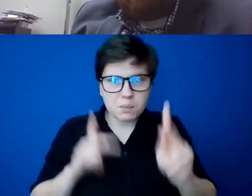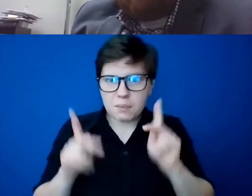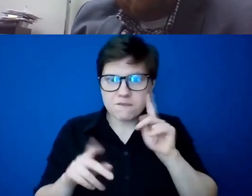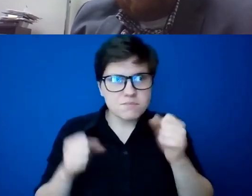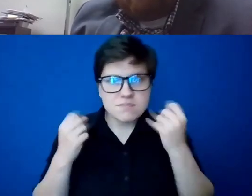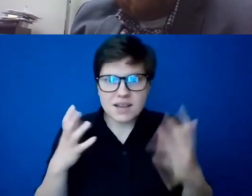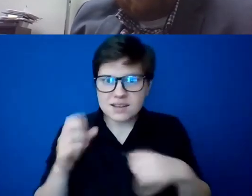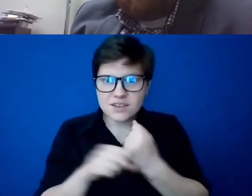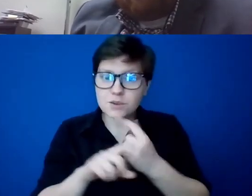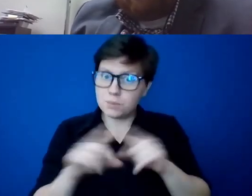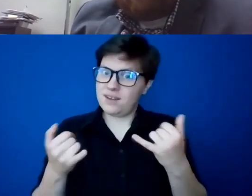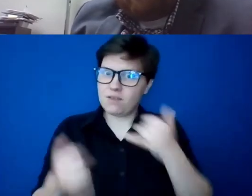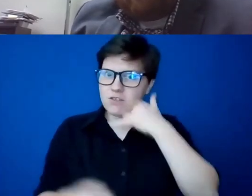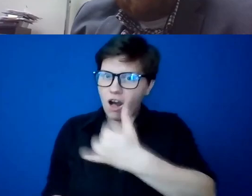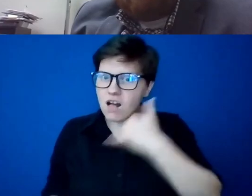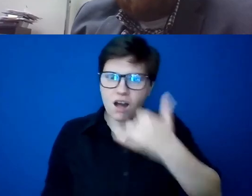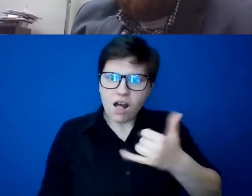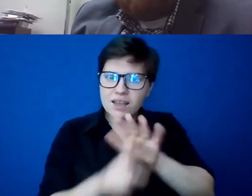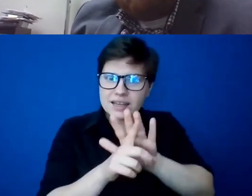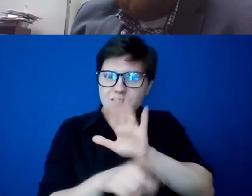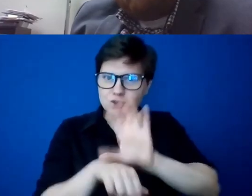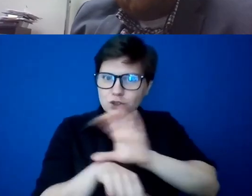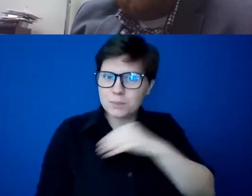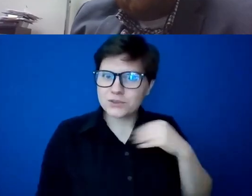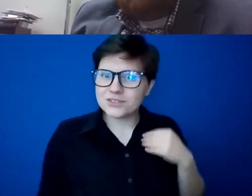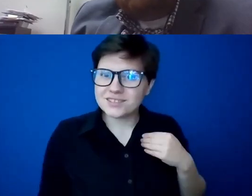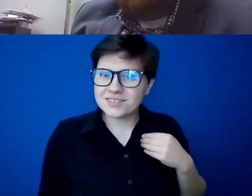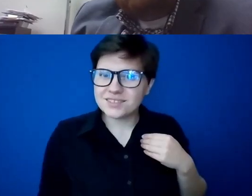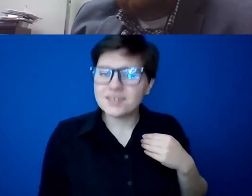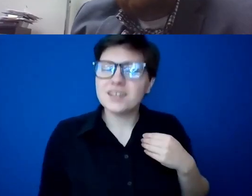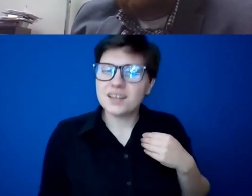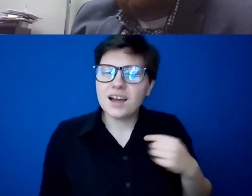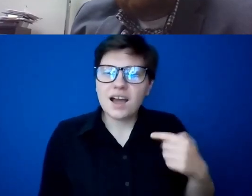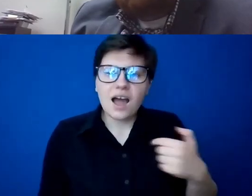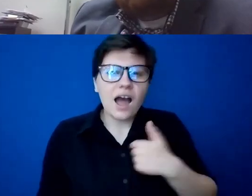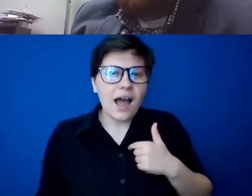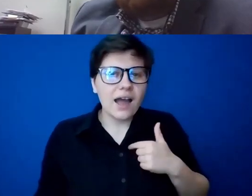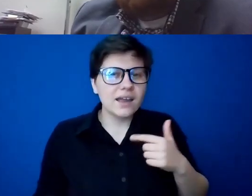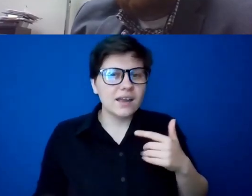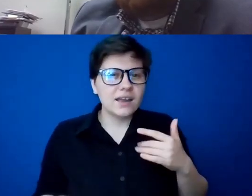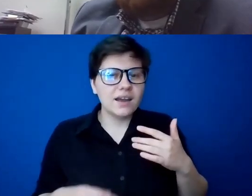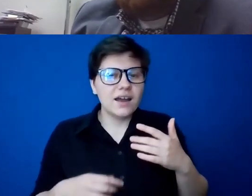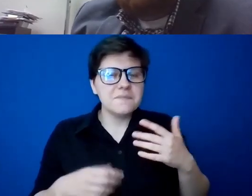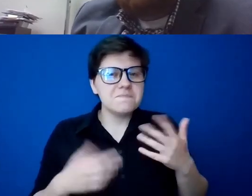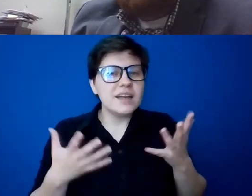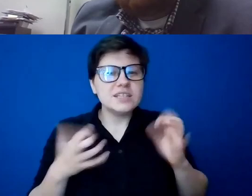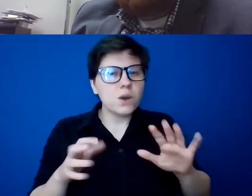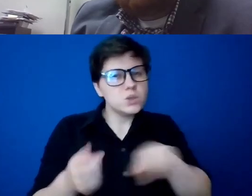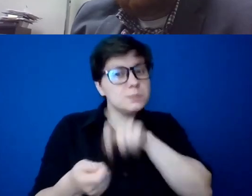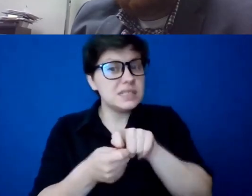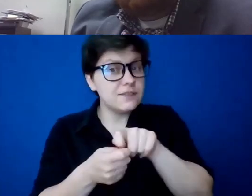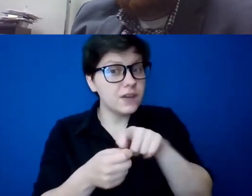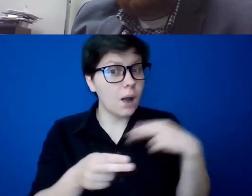and yet he's doing it now. So that, that would be, uh, I resisted the fact of, of identifying the crisis as a specific